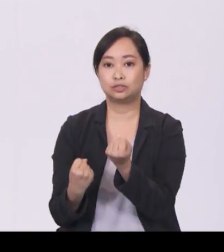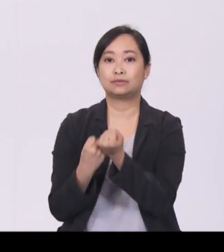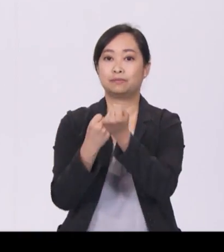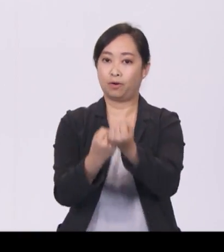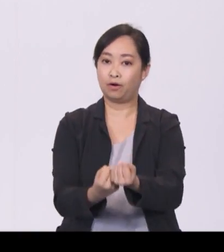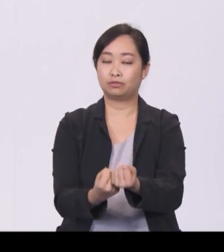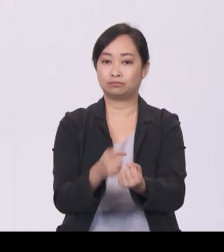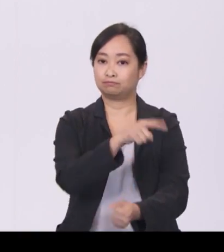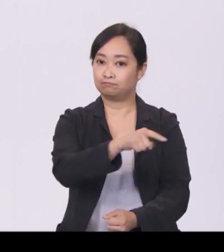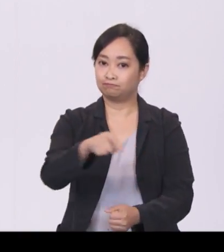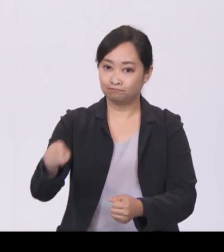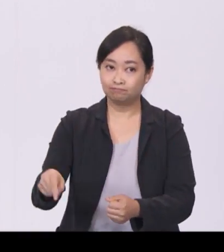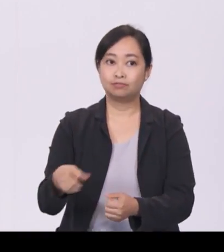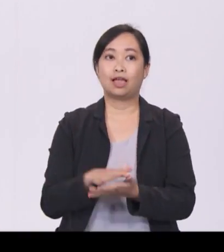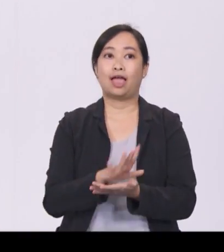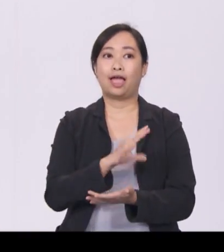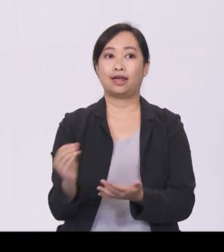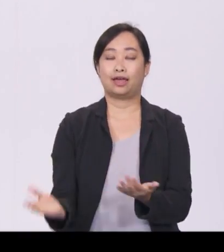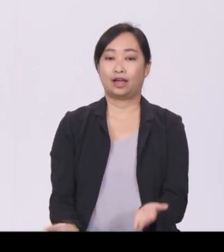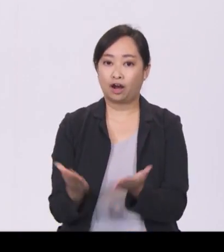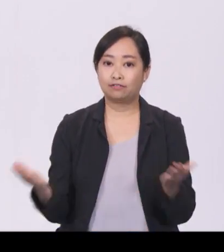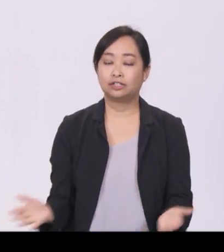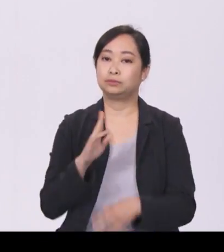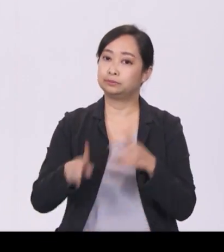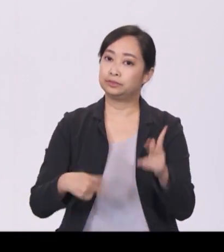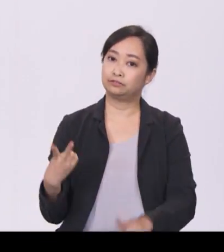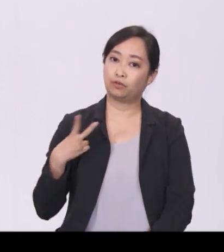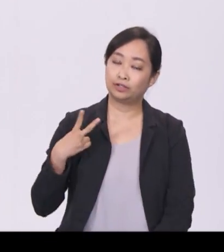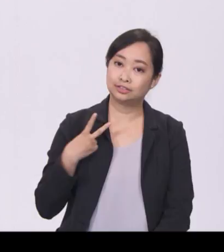to encourage philanthropy and volunteerism.